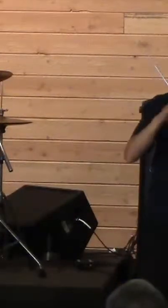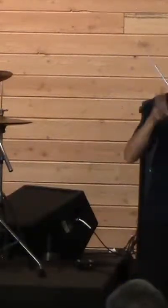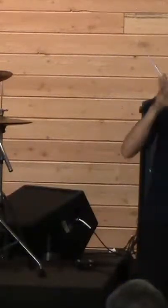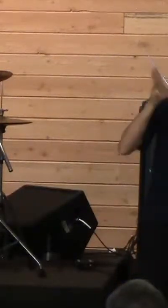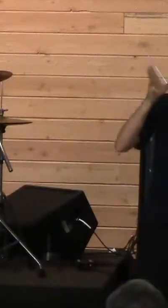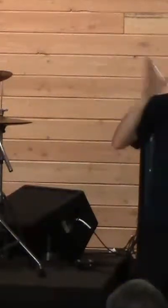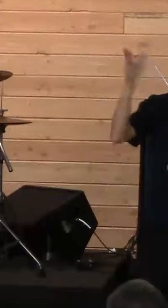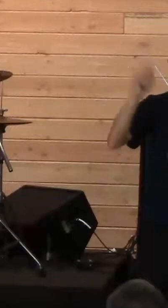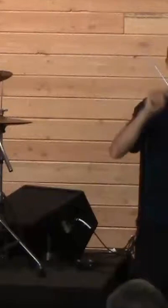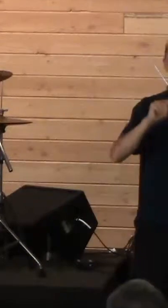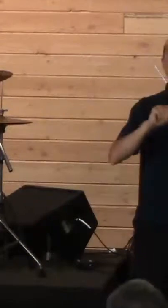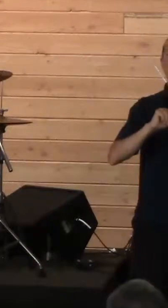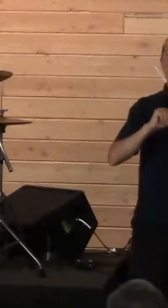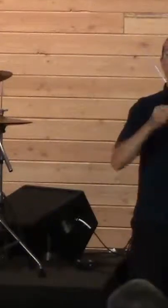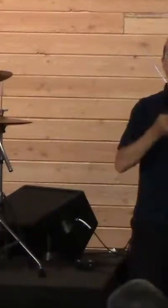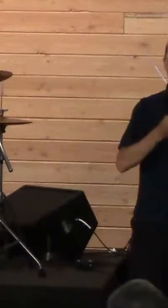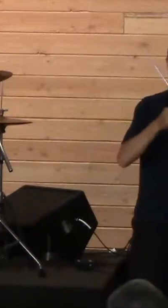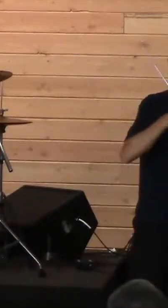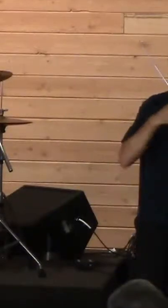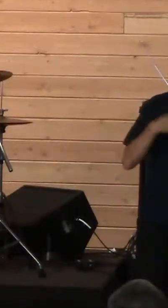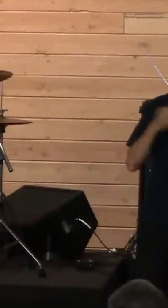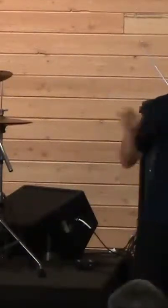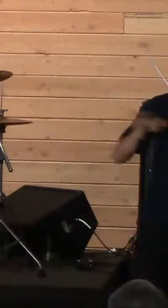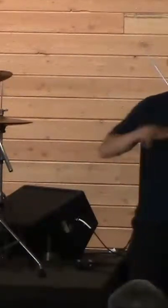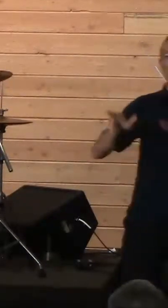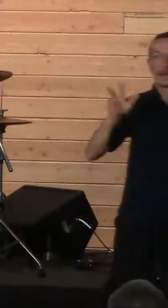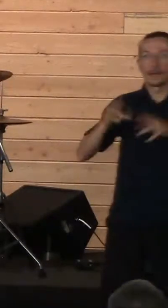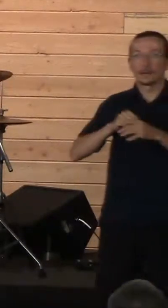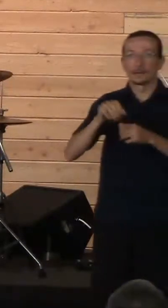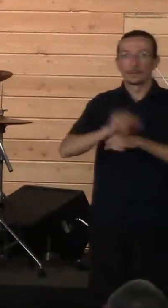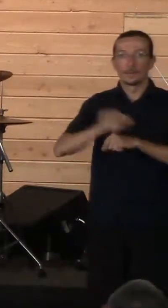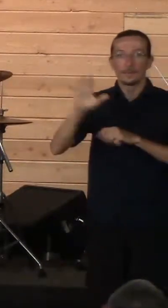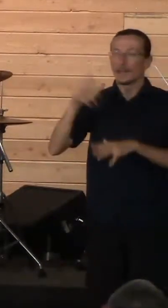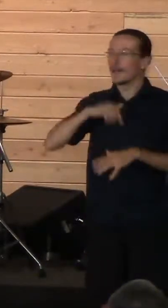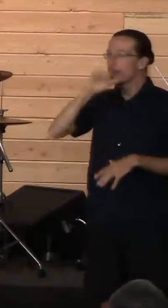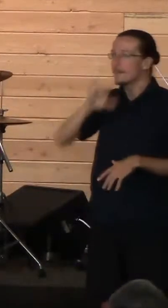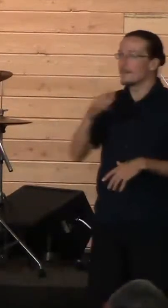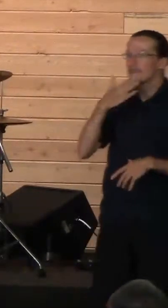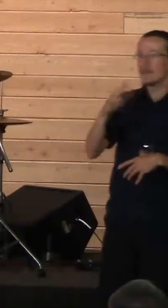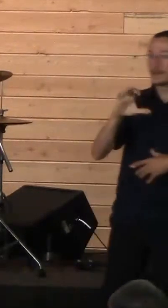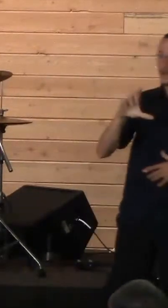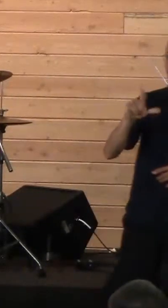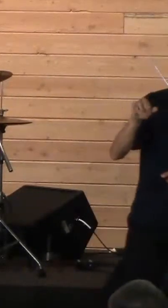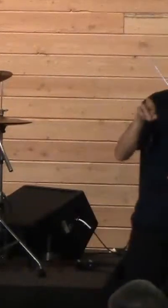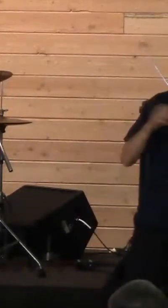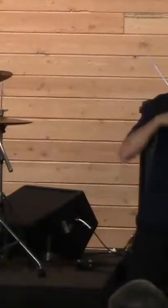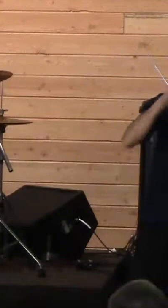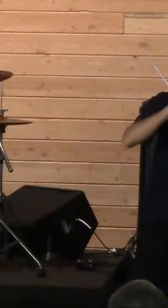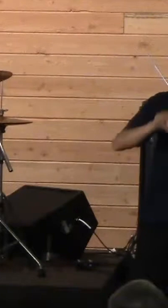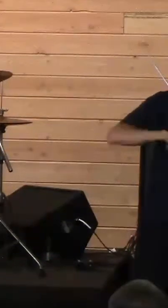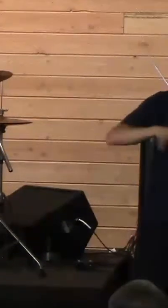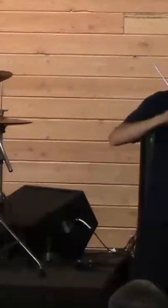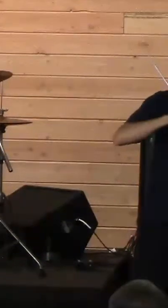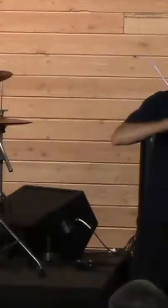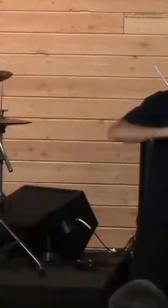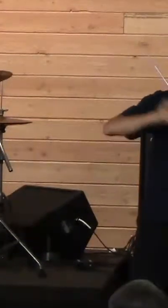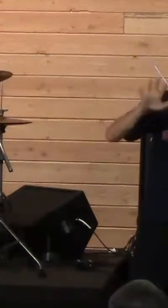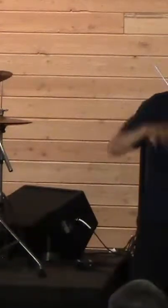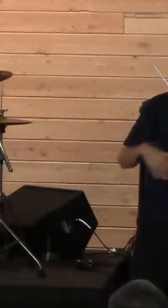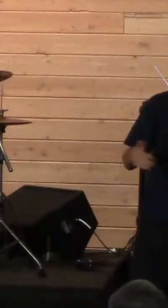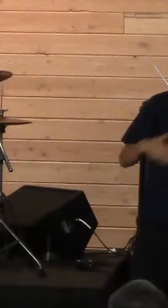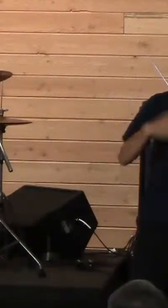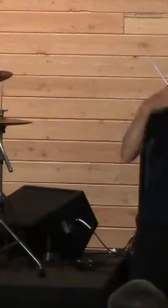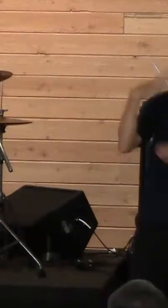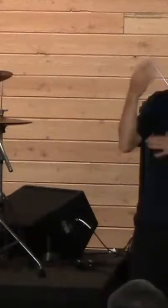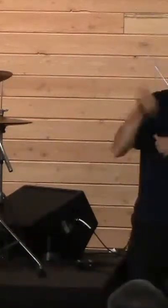and hiker in the mountains. I love that. Thanks, Clara. I do like calculating in the mountains. Well, good morning, everyone.